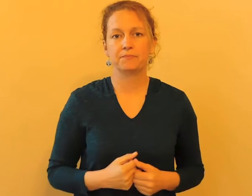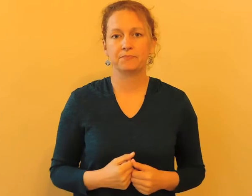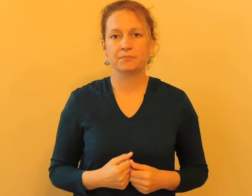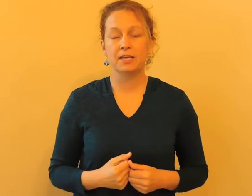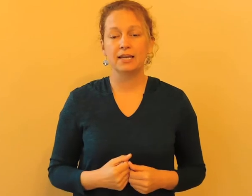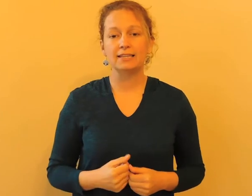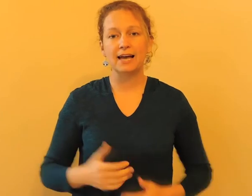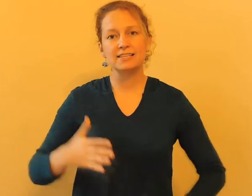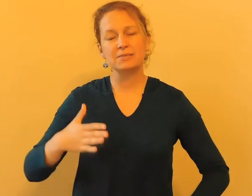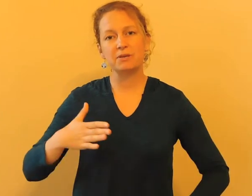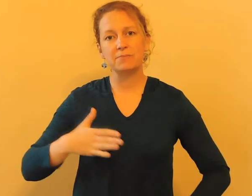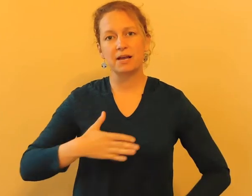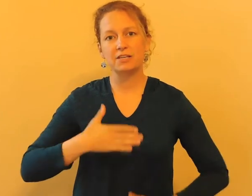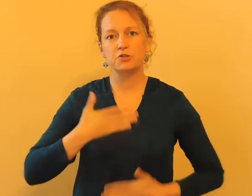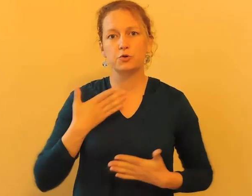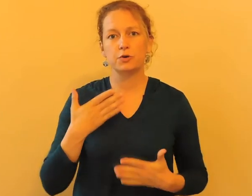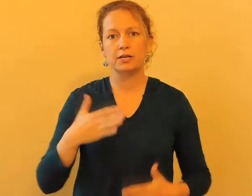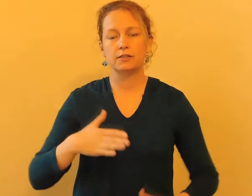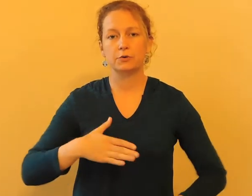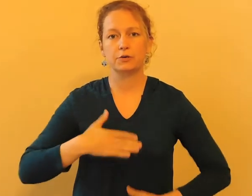And last. Be my joy, Lord.